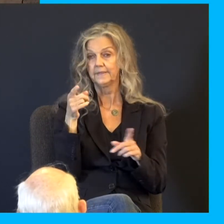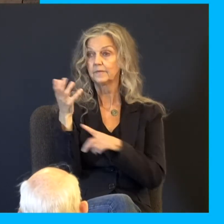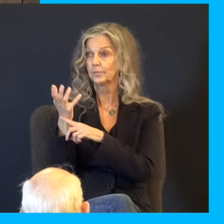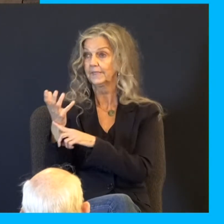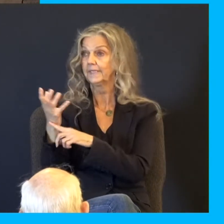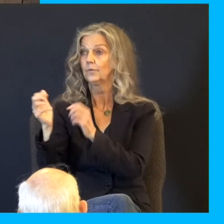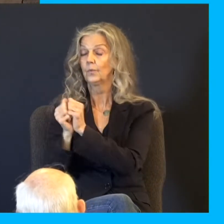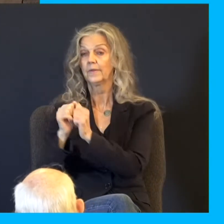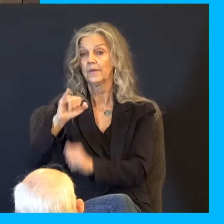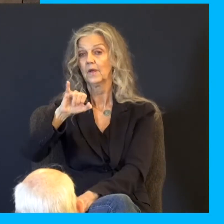He's pleading on behalf of his dad.